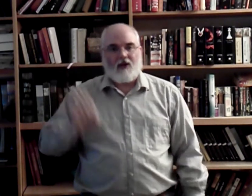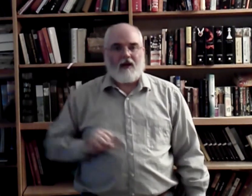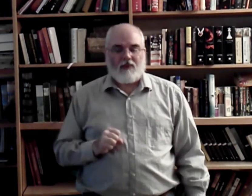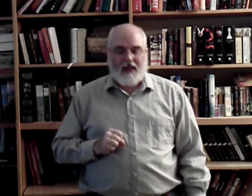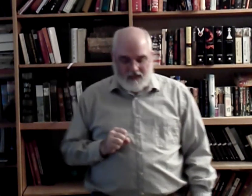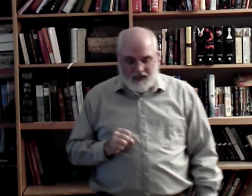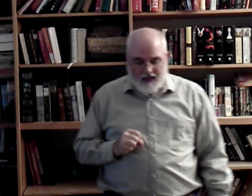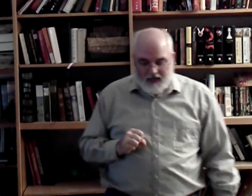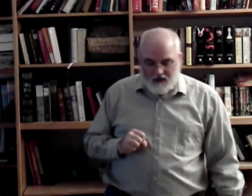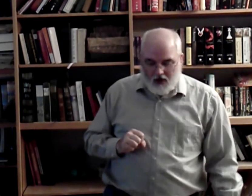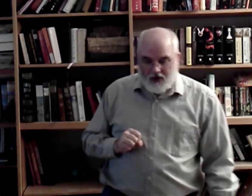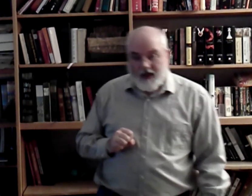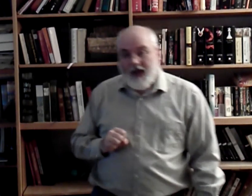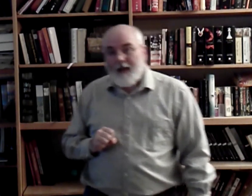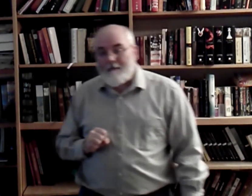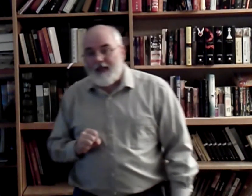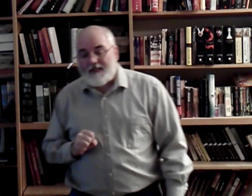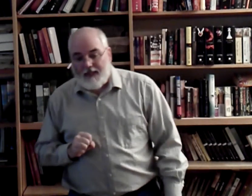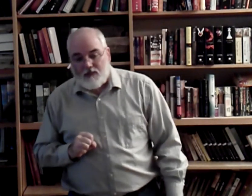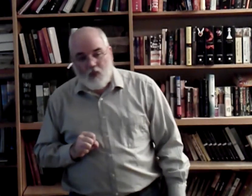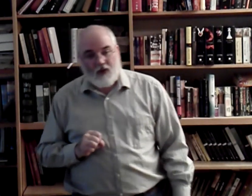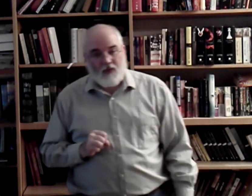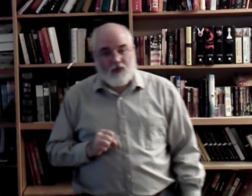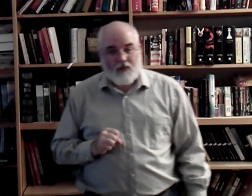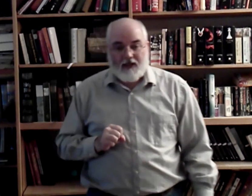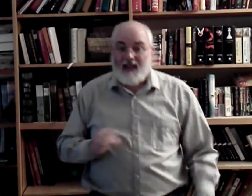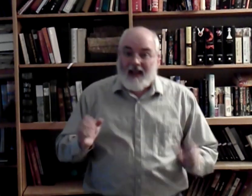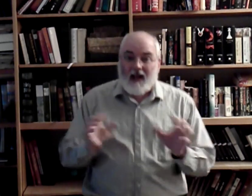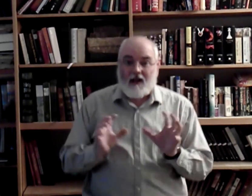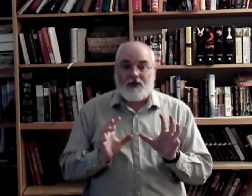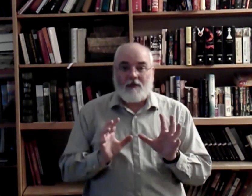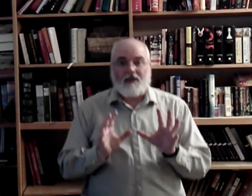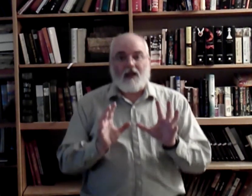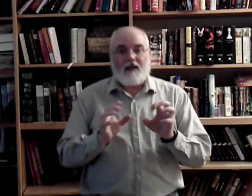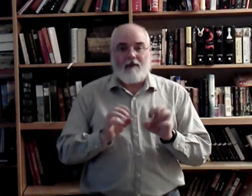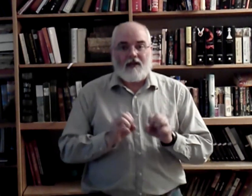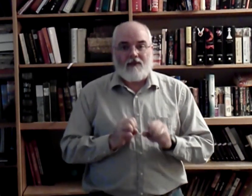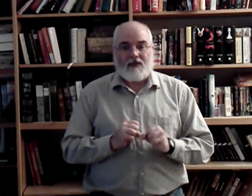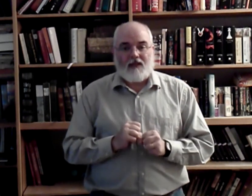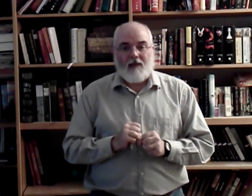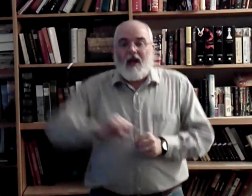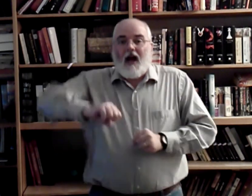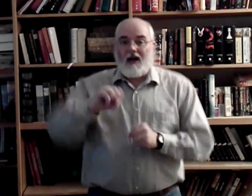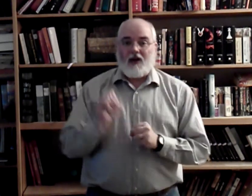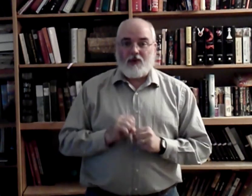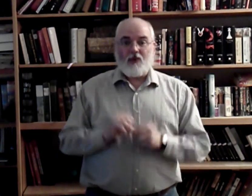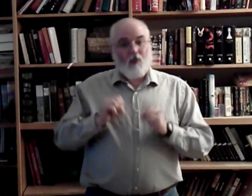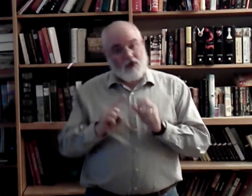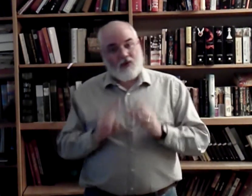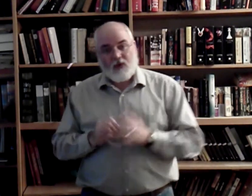Alright, with that said, here are your ABCs 1-2-3s. And I'm going to do something that's a little bit different this time. I'm going to do the 1-2